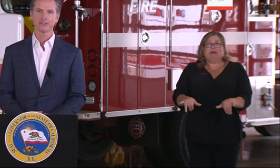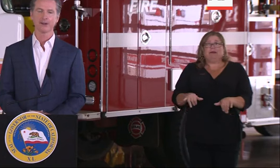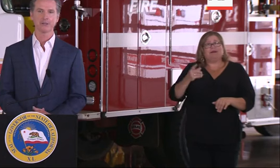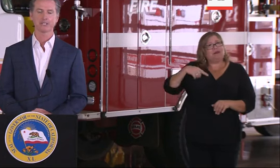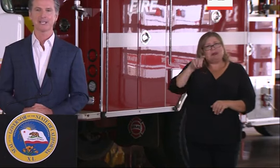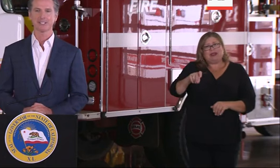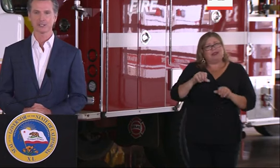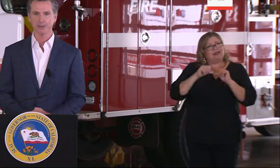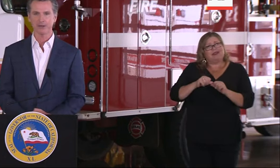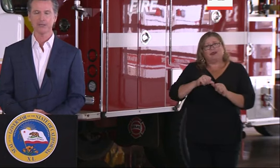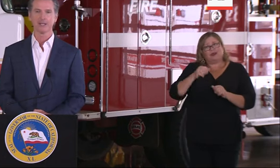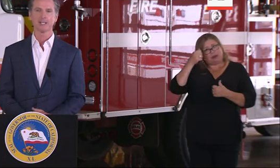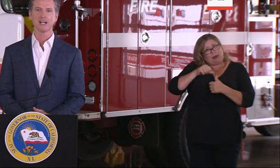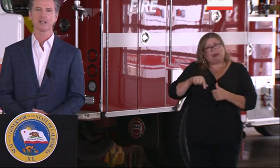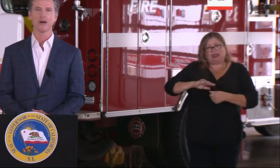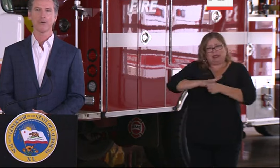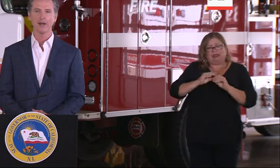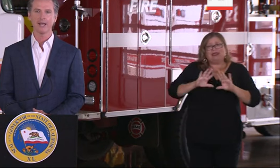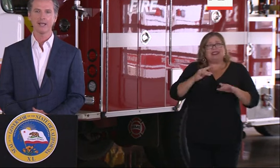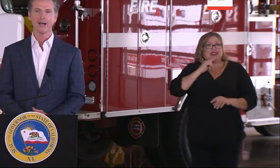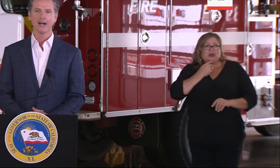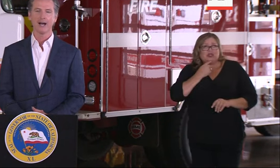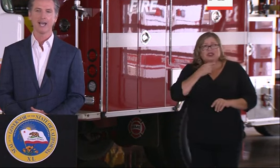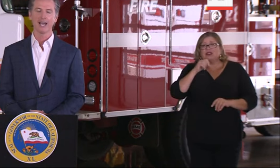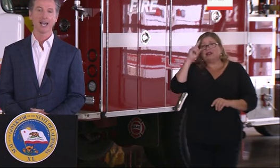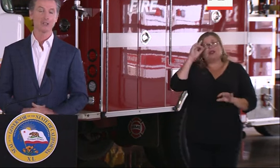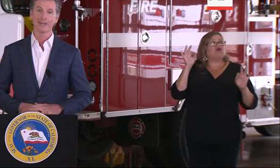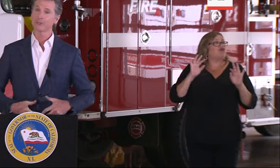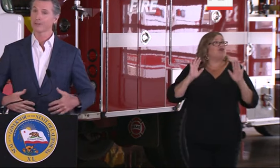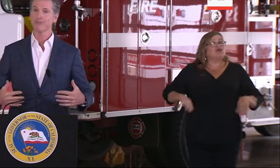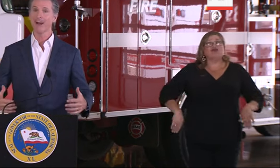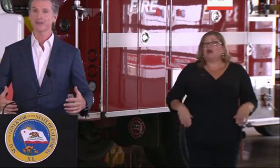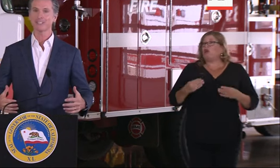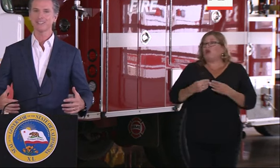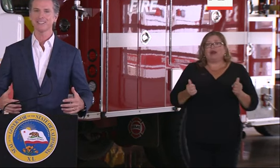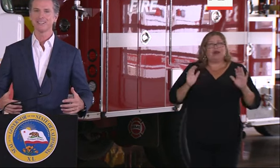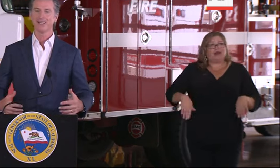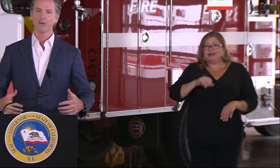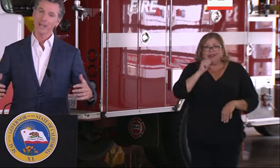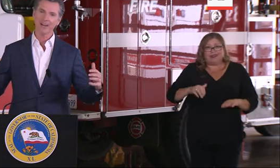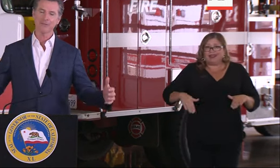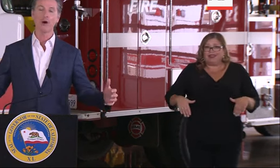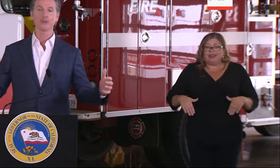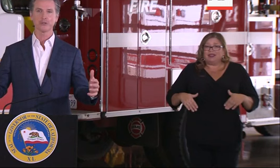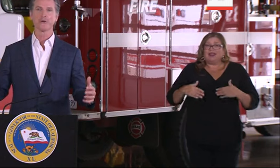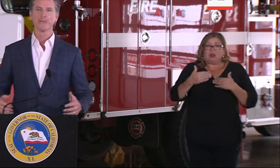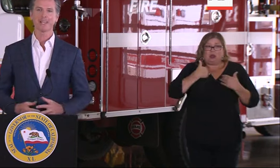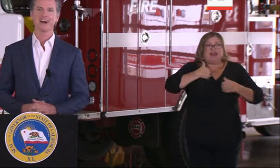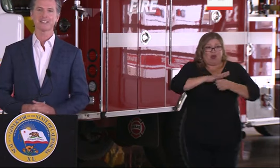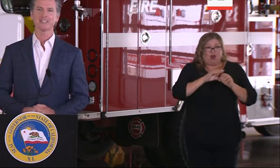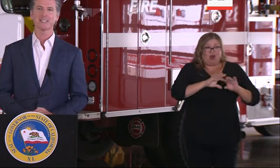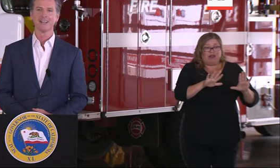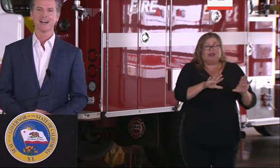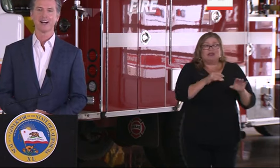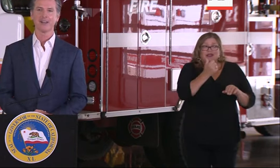This virus has not disappeared, it has not gone away, and as we enter into fire season, we have to also be